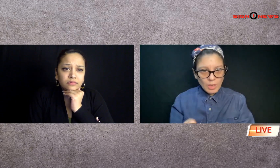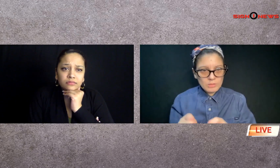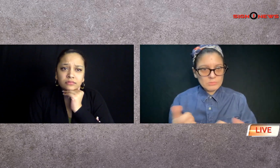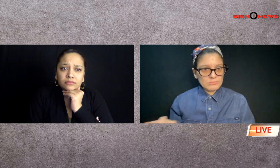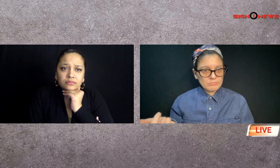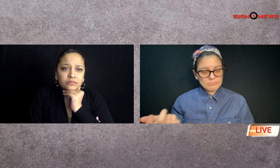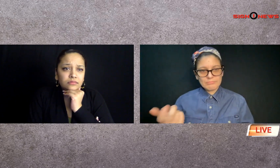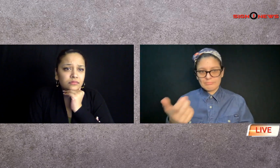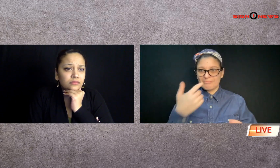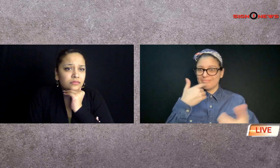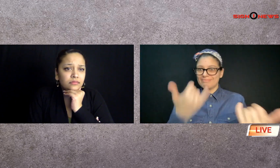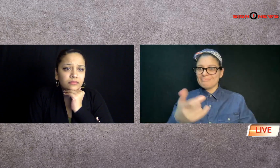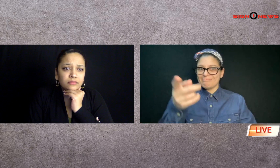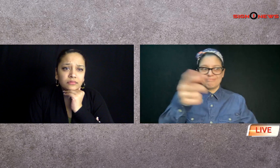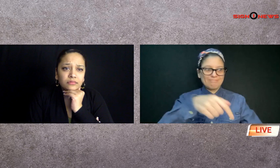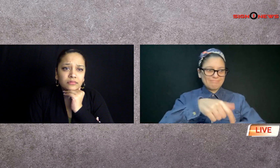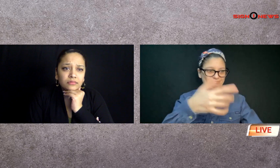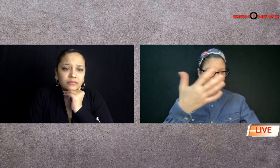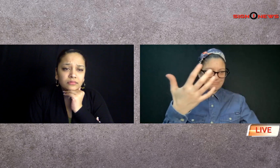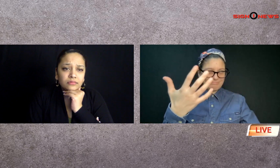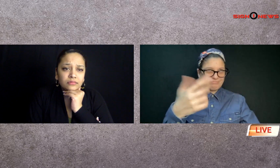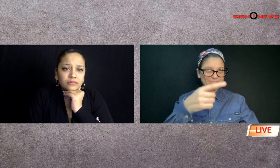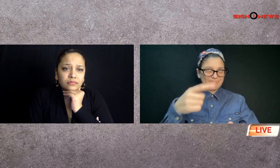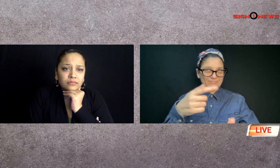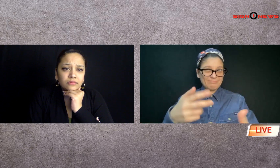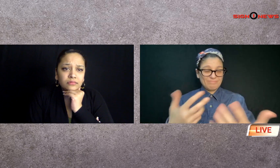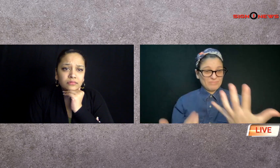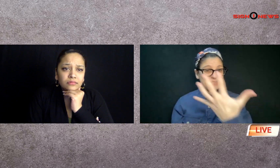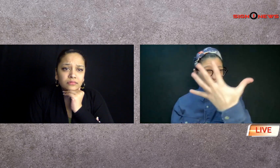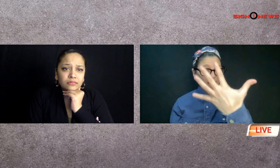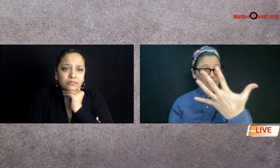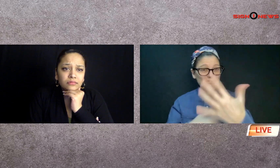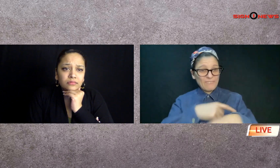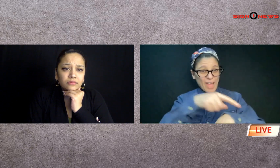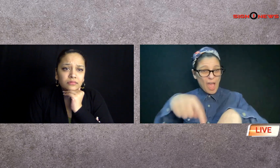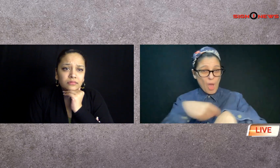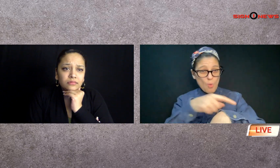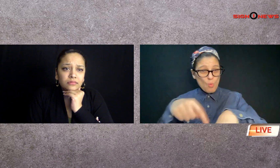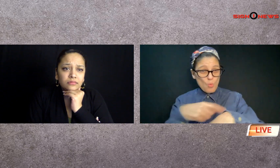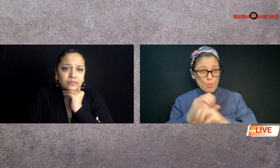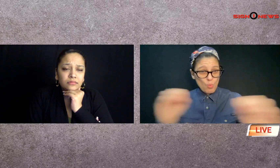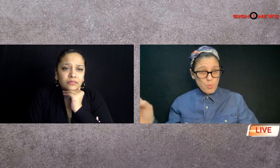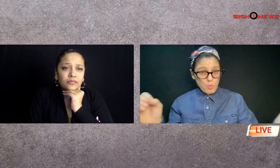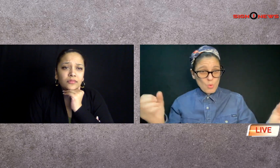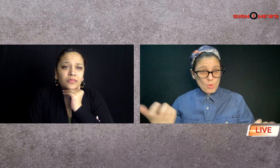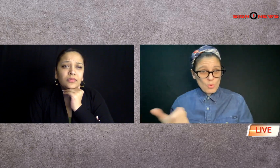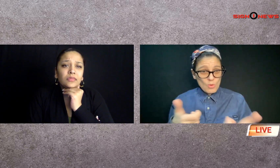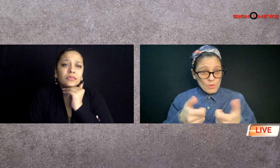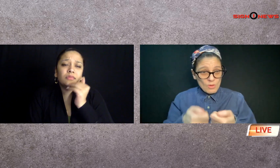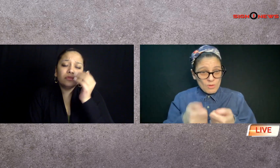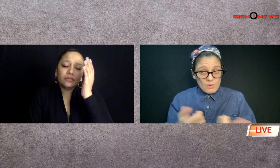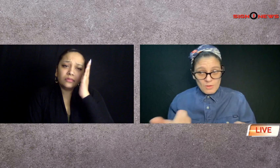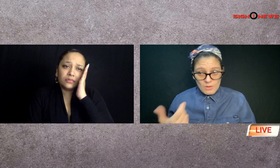stopped it's been about five hours now and I've heard nothing